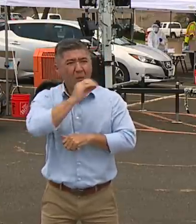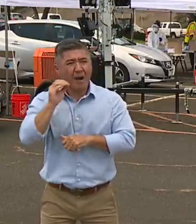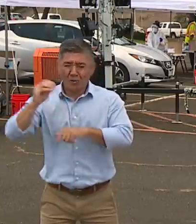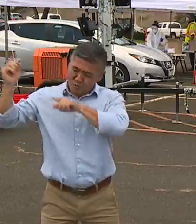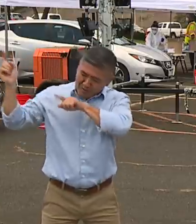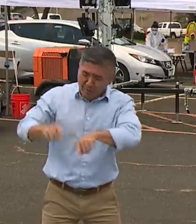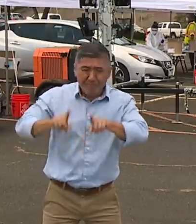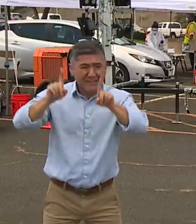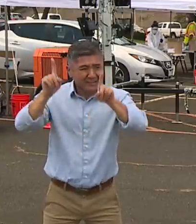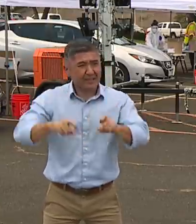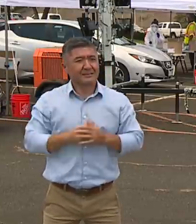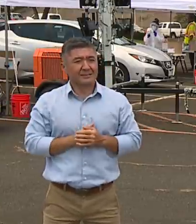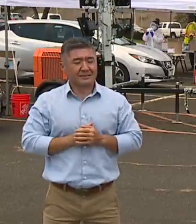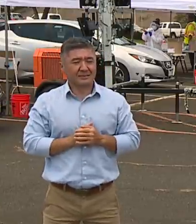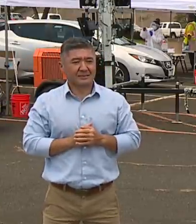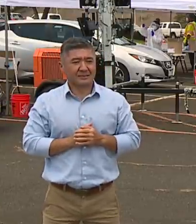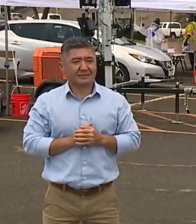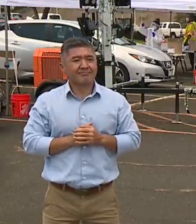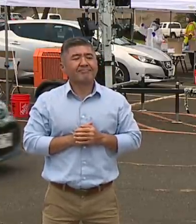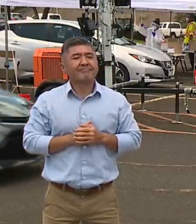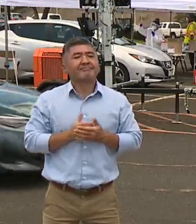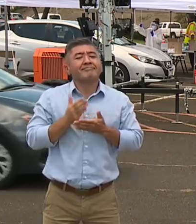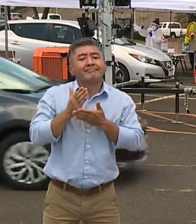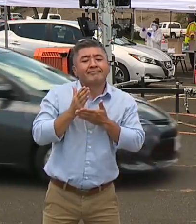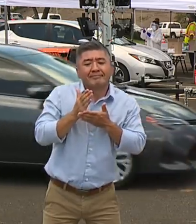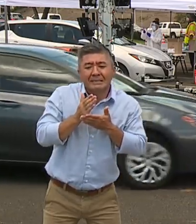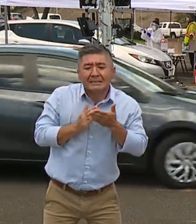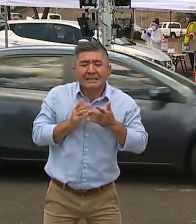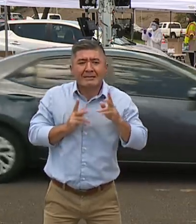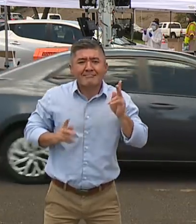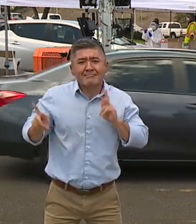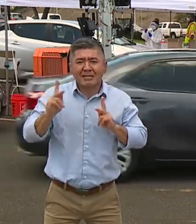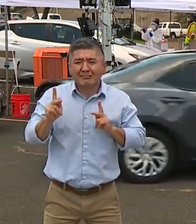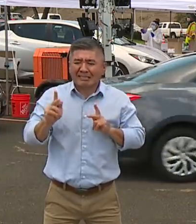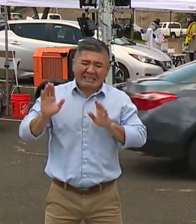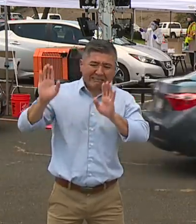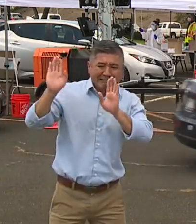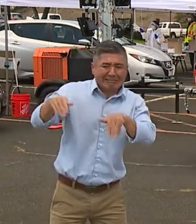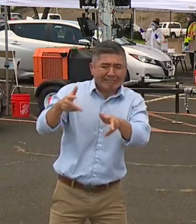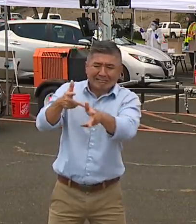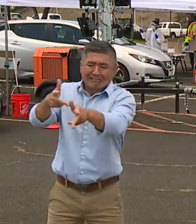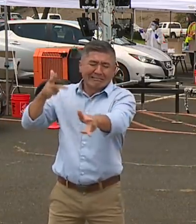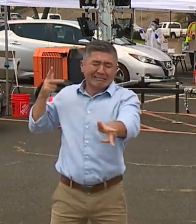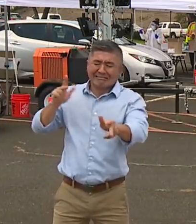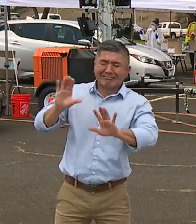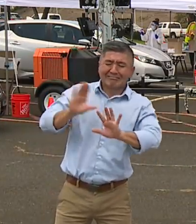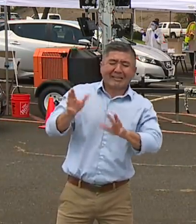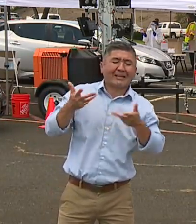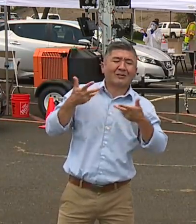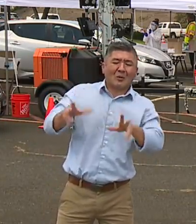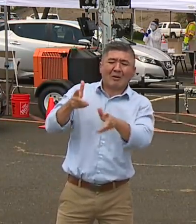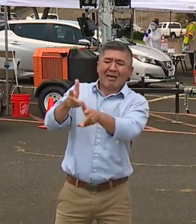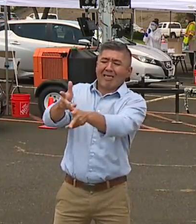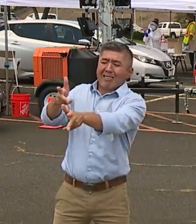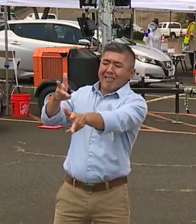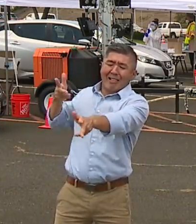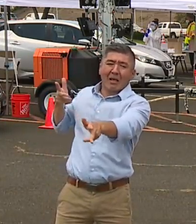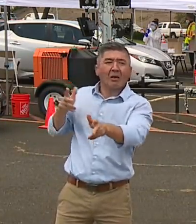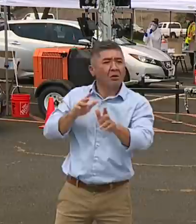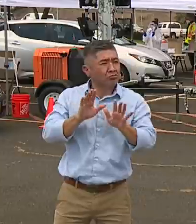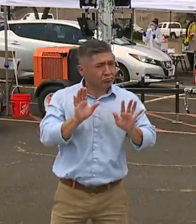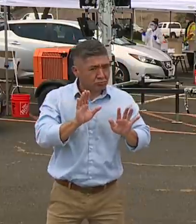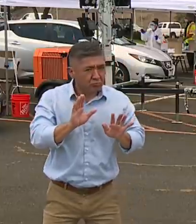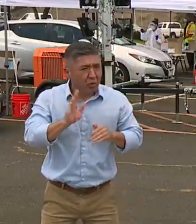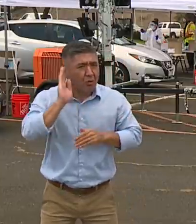Of course, there are people who are concerned about the lines, and I want to acknowledge that. I want you to know that we will be here